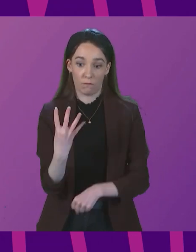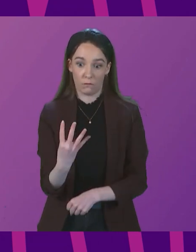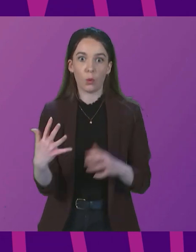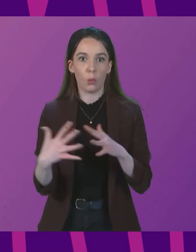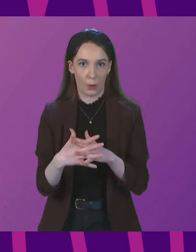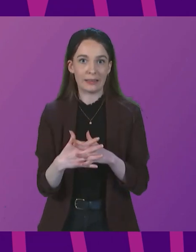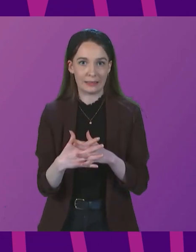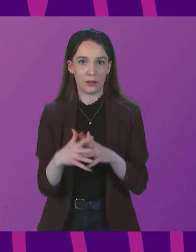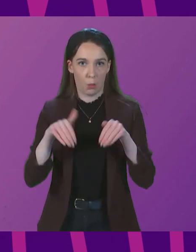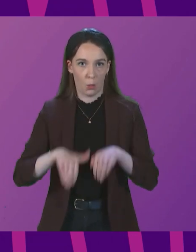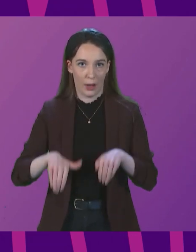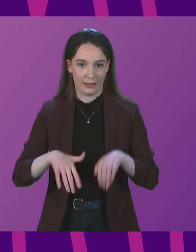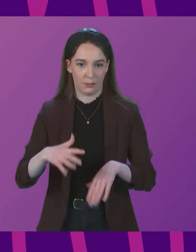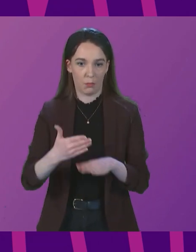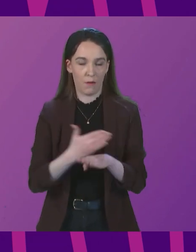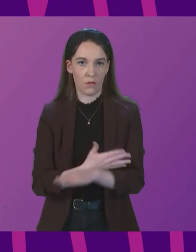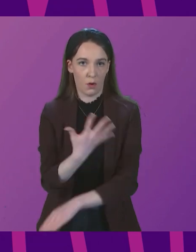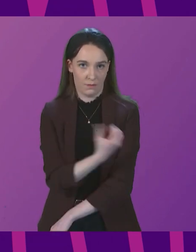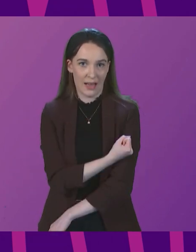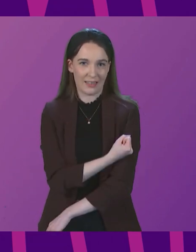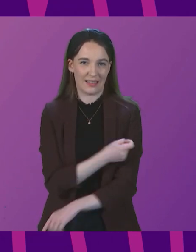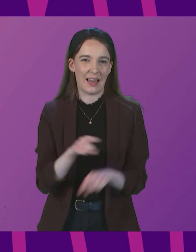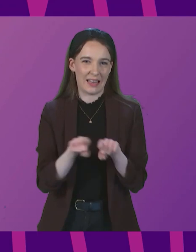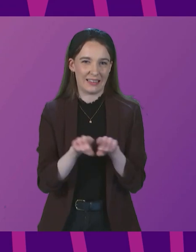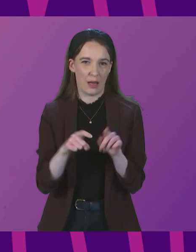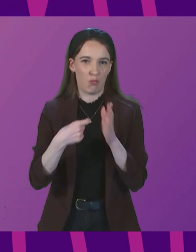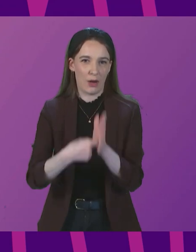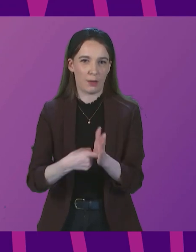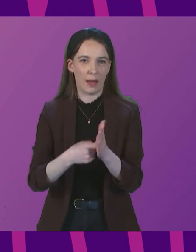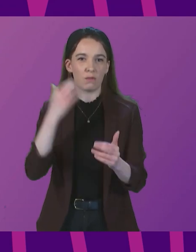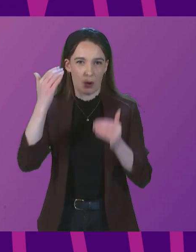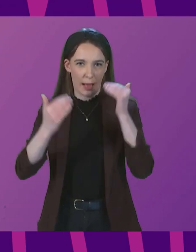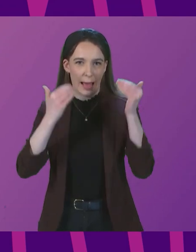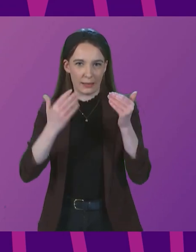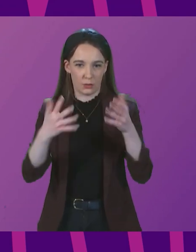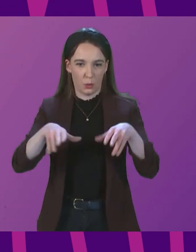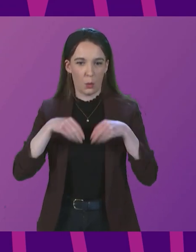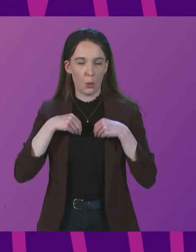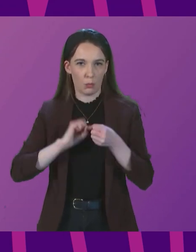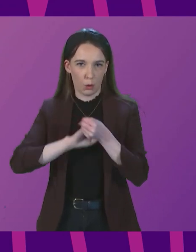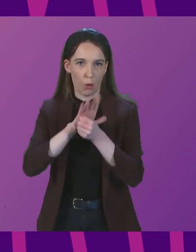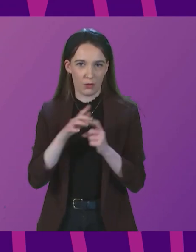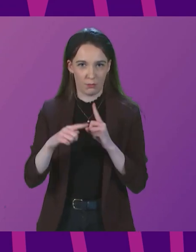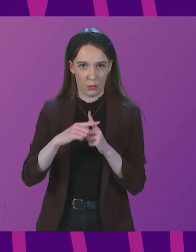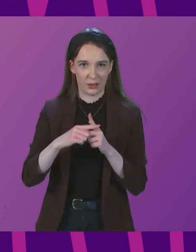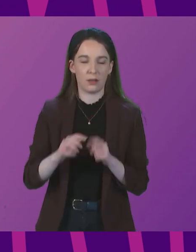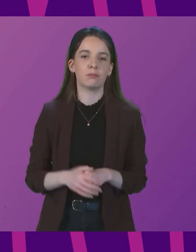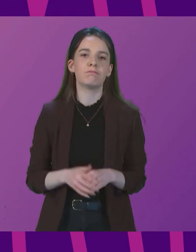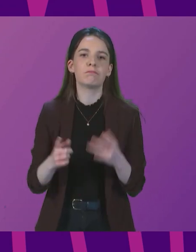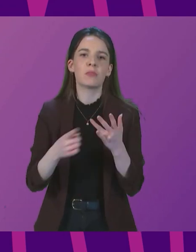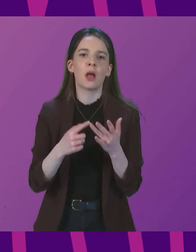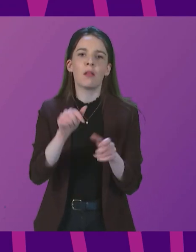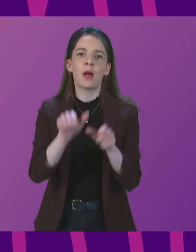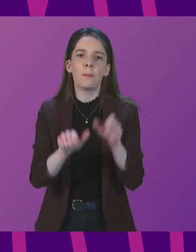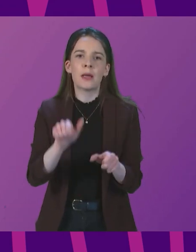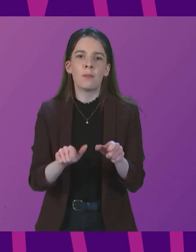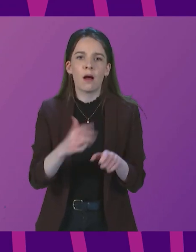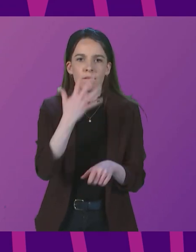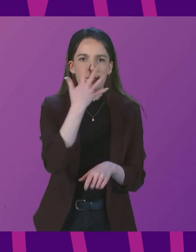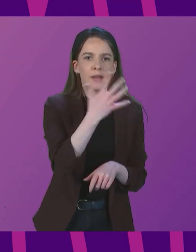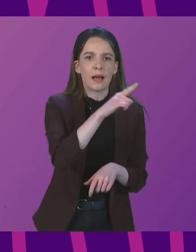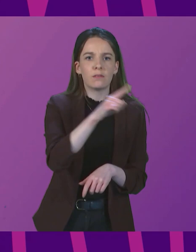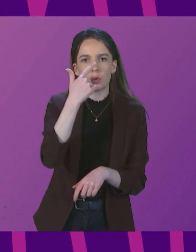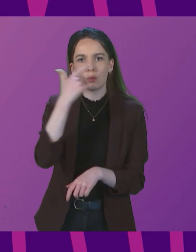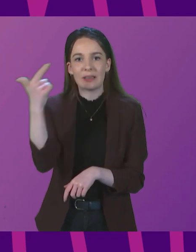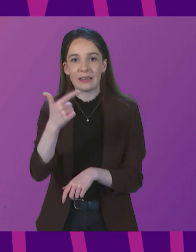recommended gap for adults who get the virus. All others aged 5 to 17 should wait 12 weeks after